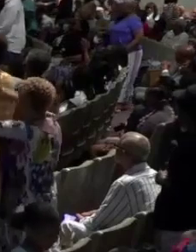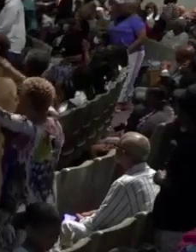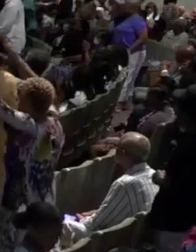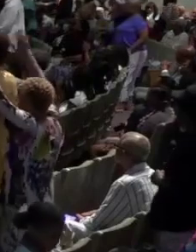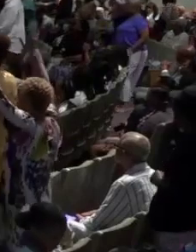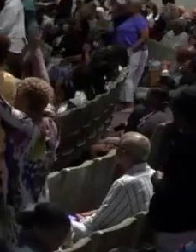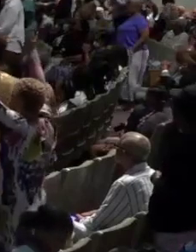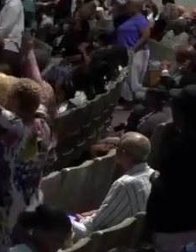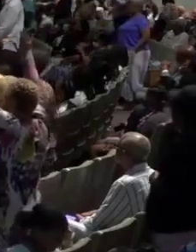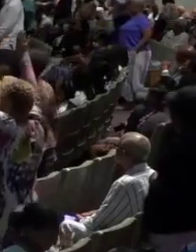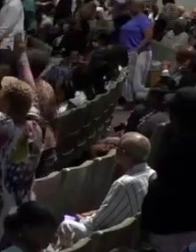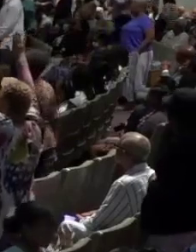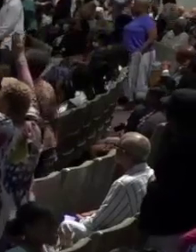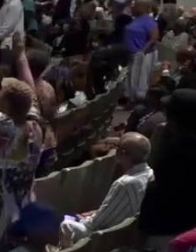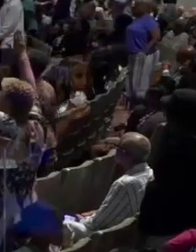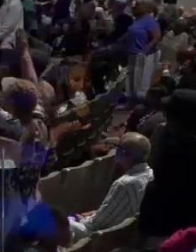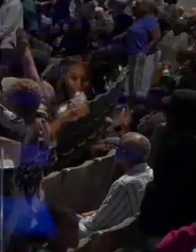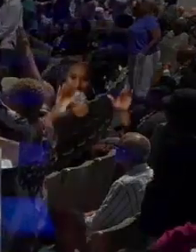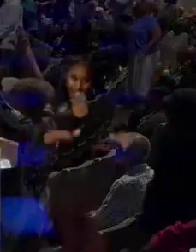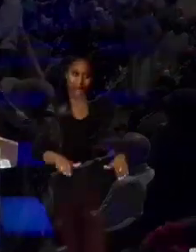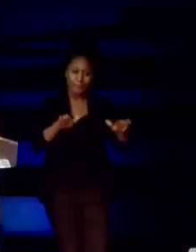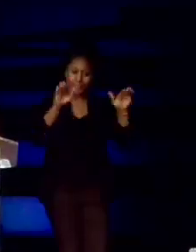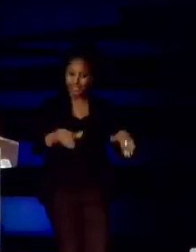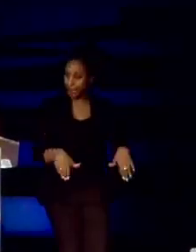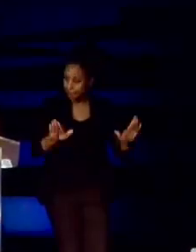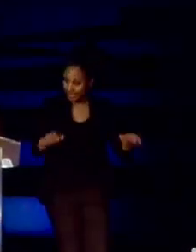Y'all be seated. I'm turning the corner here.